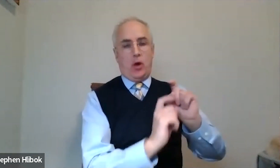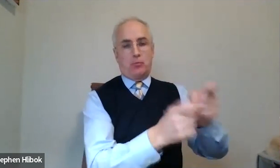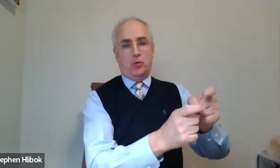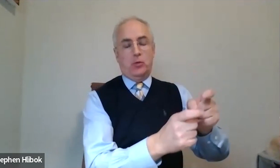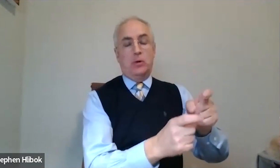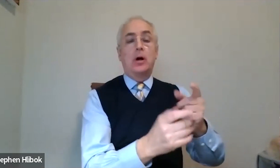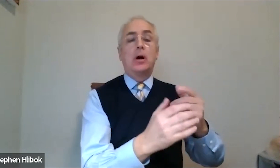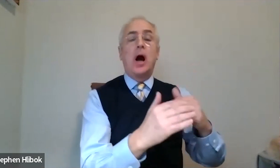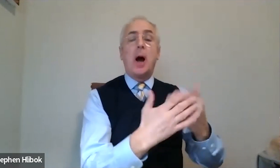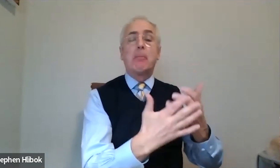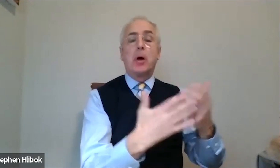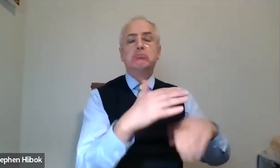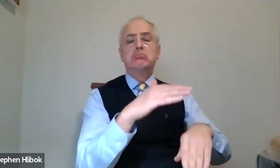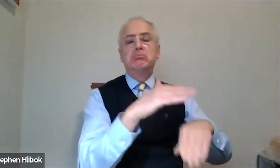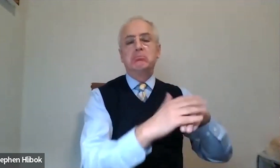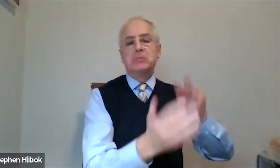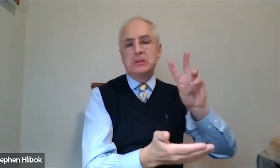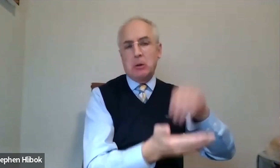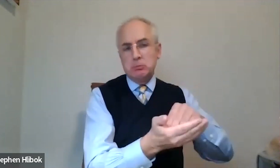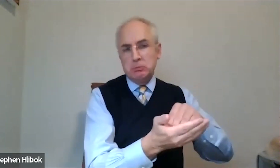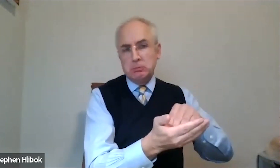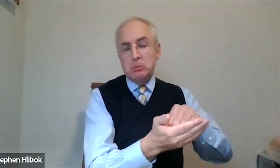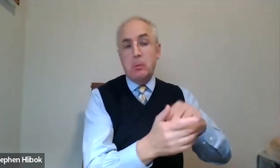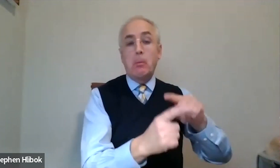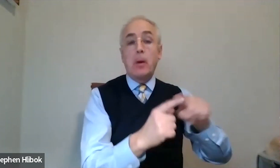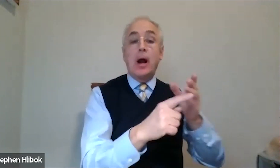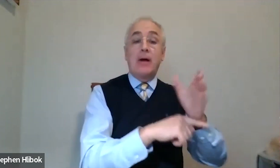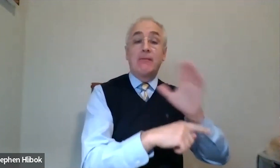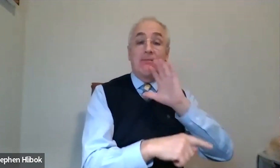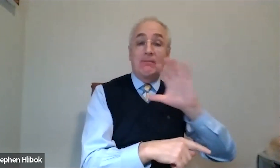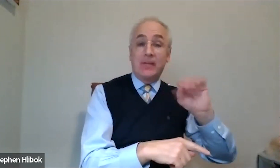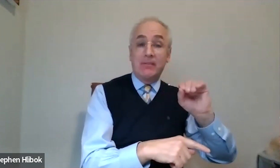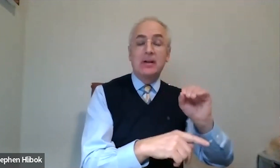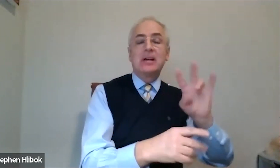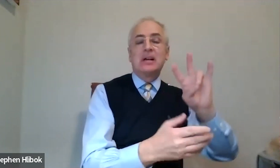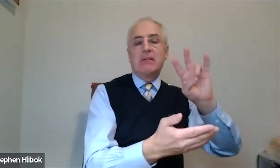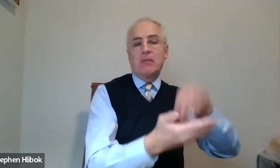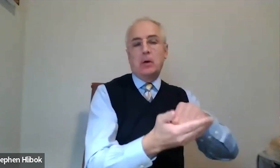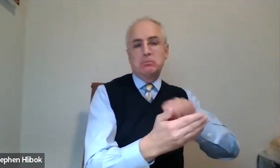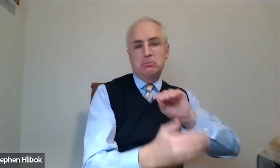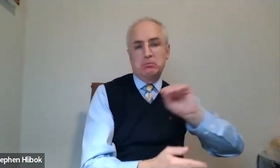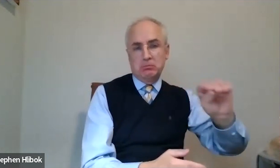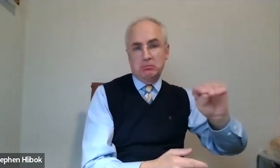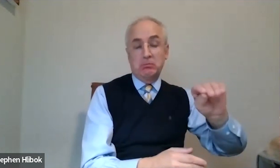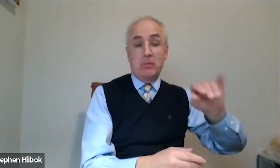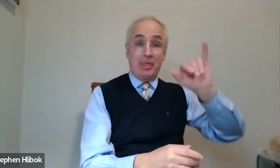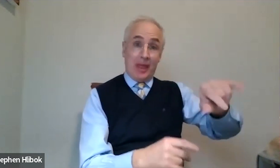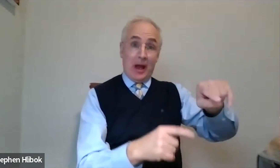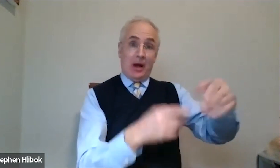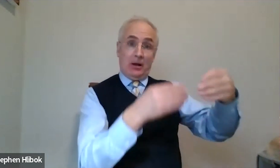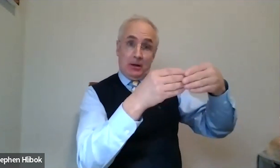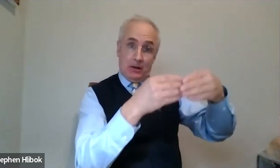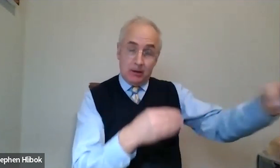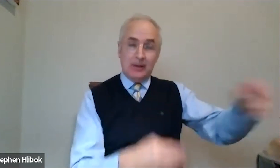into a Roth IRA. So you've already put money into it. You've already taken the taxes out. You put up to $6,000